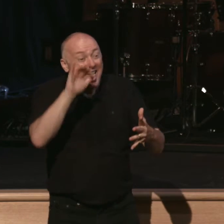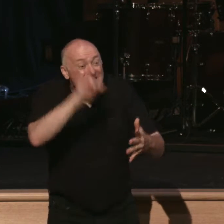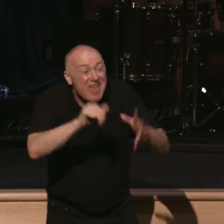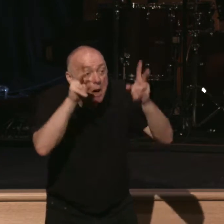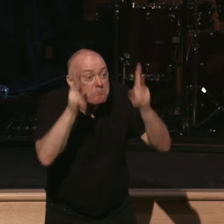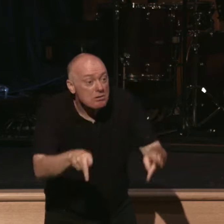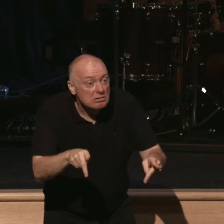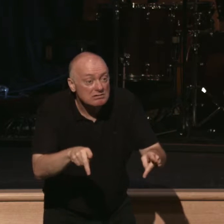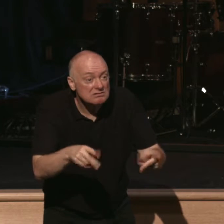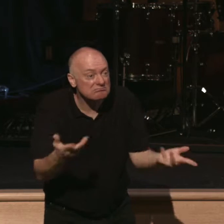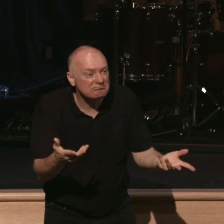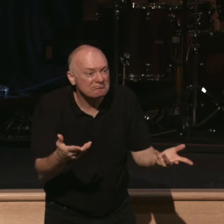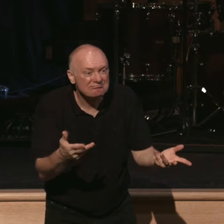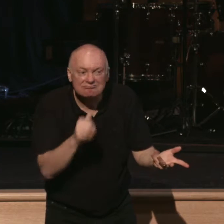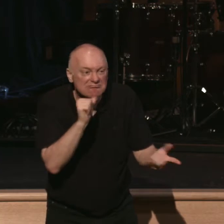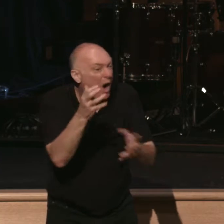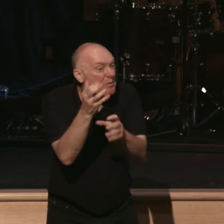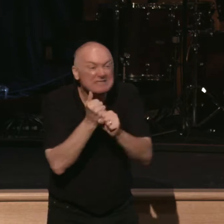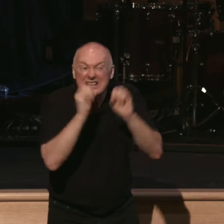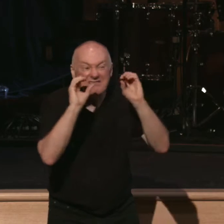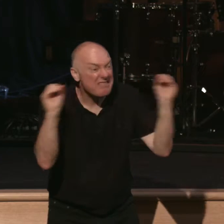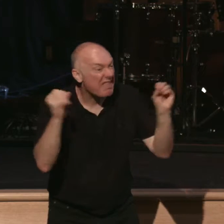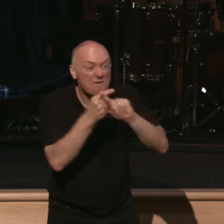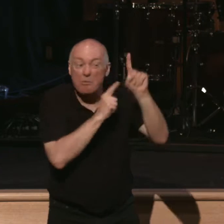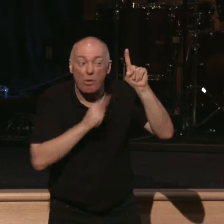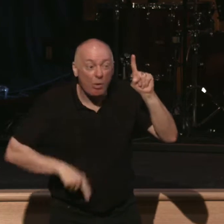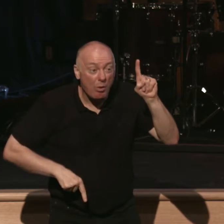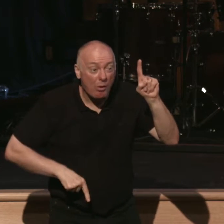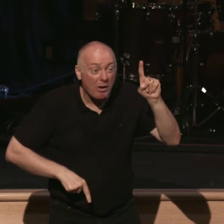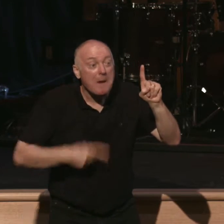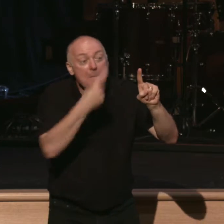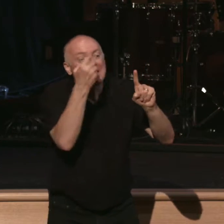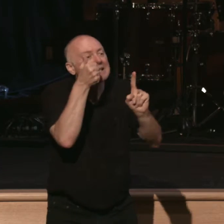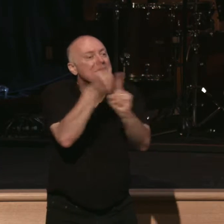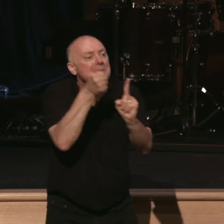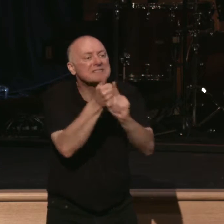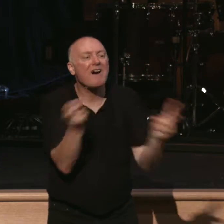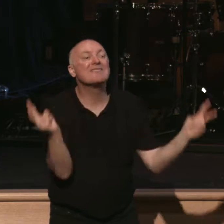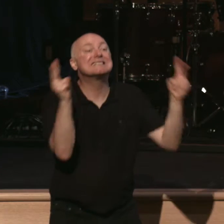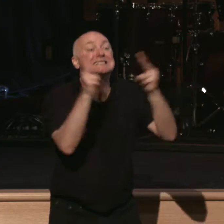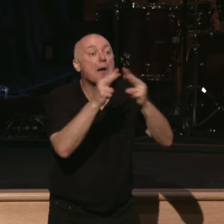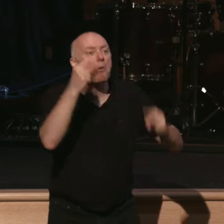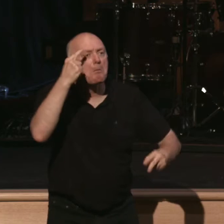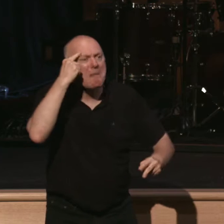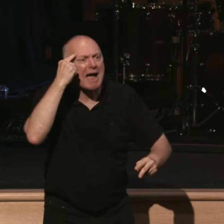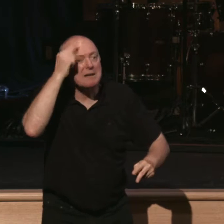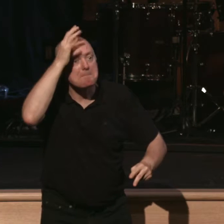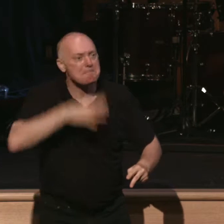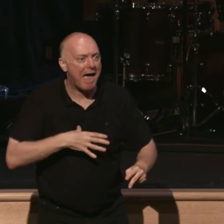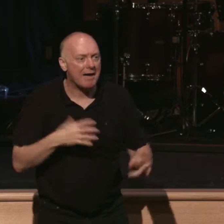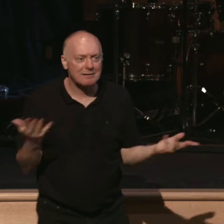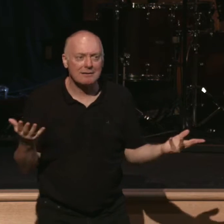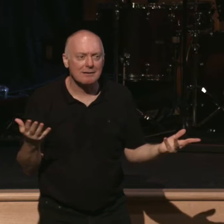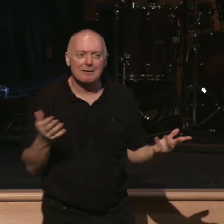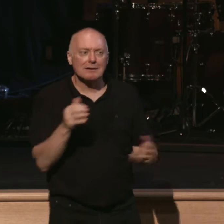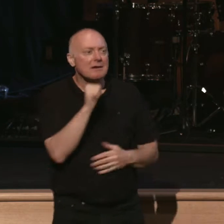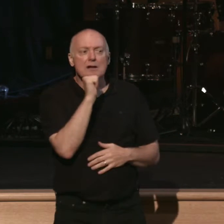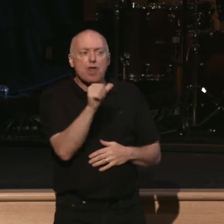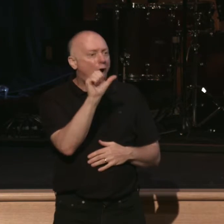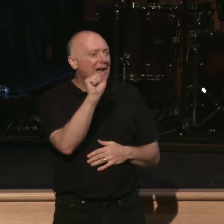must not suppose he will receive anything from the Lord. He is a double-minded man. Unstable in all